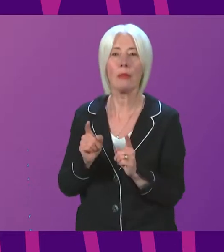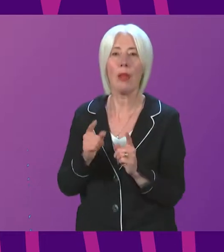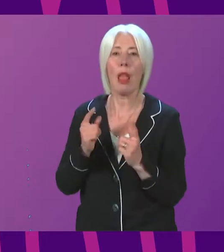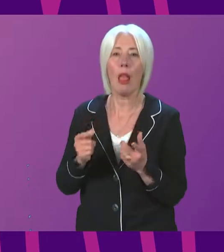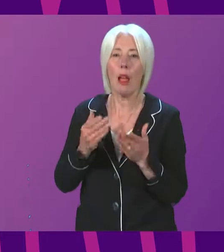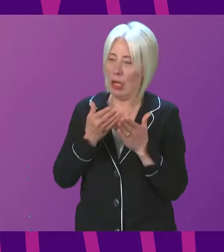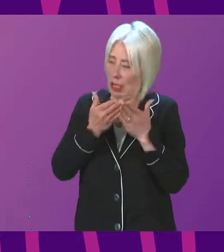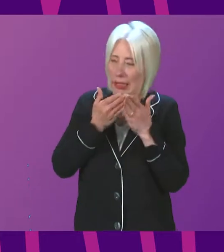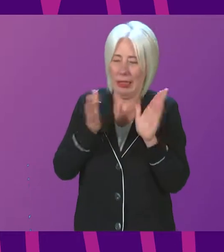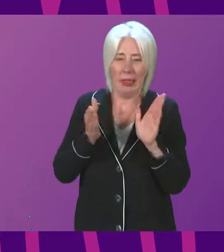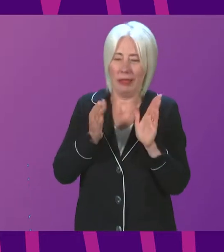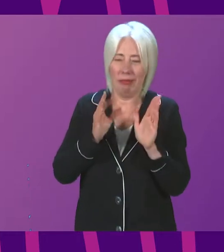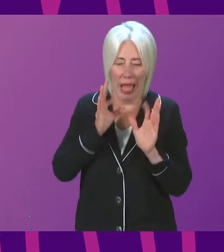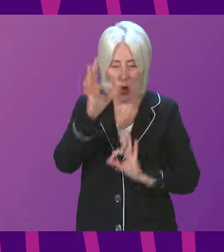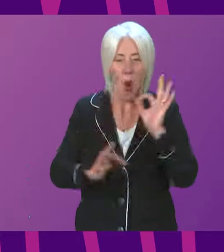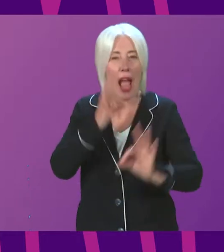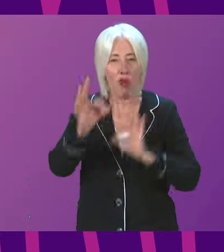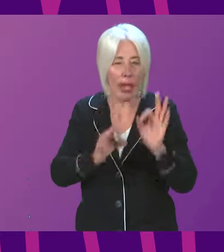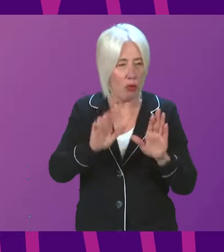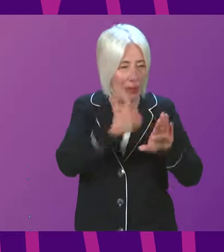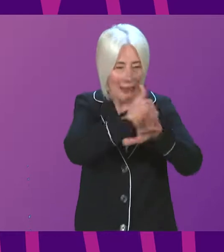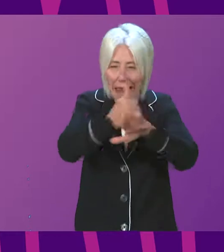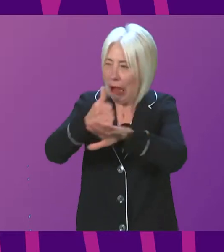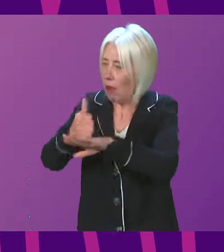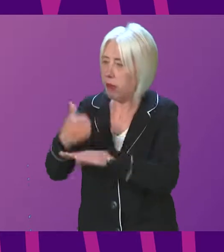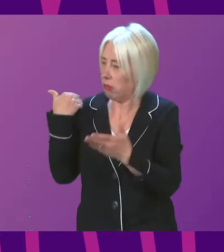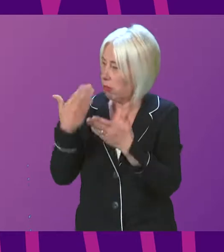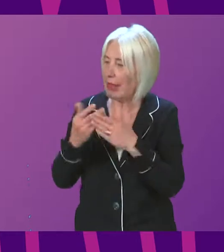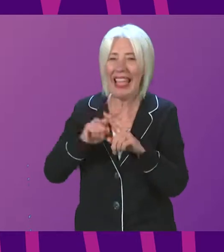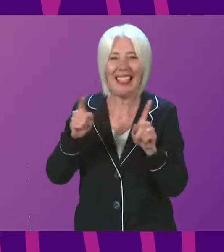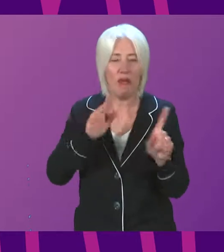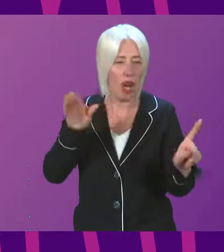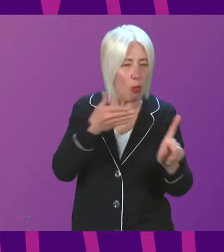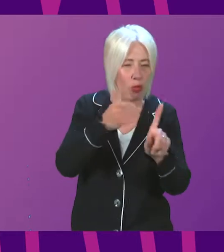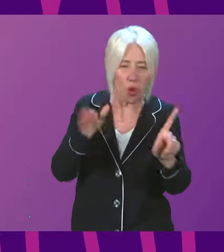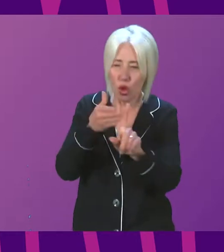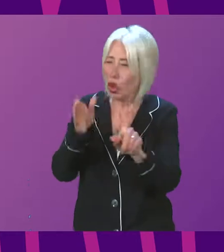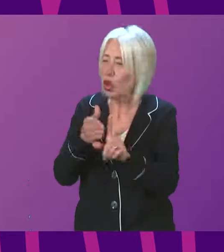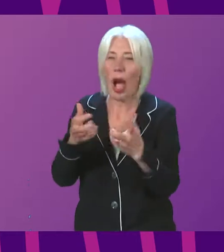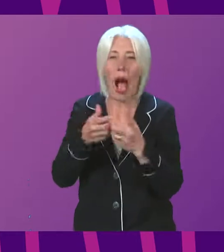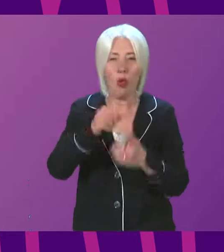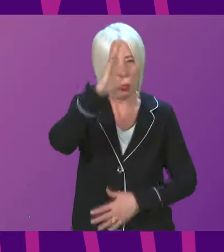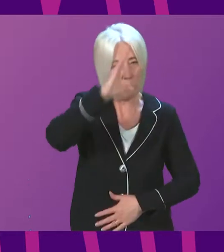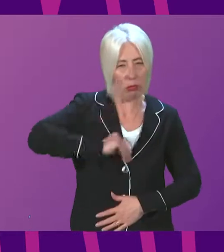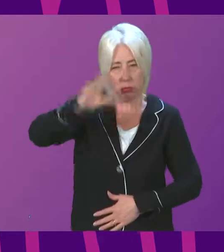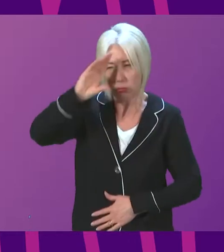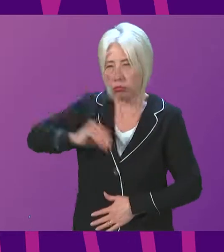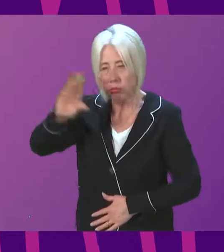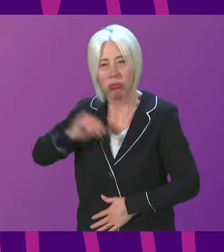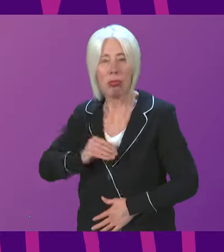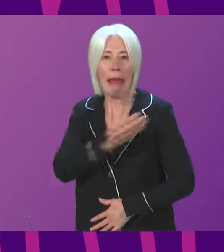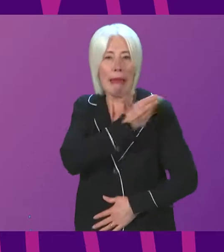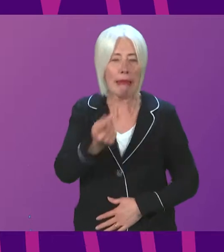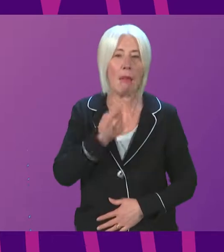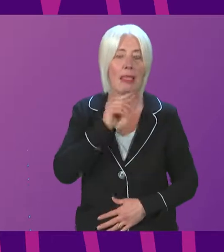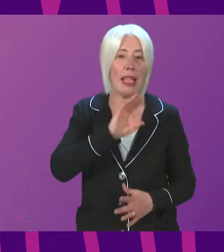range of different inquiries that we have established, there have been different approaches taken to reporting. Some inquiries have decided to report